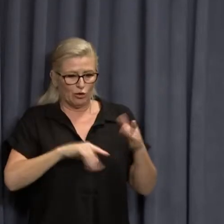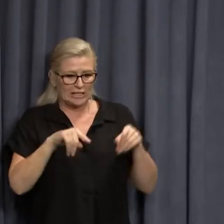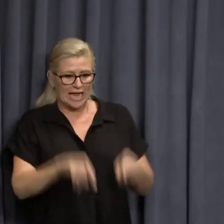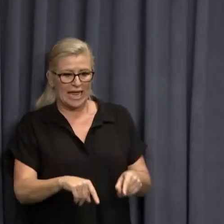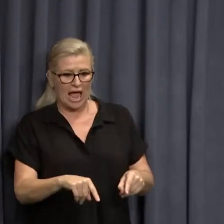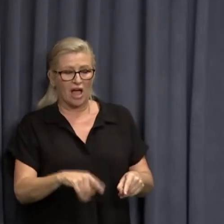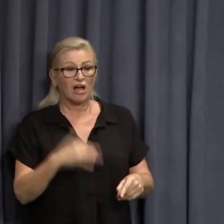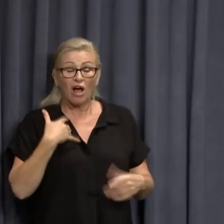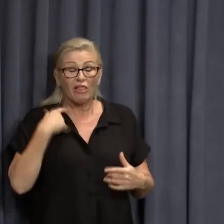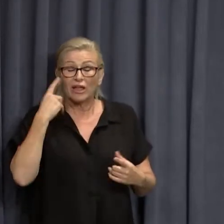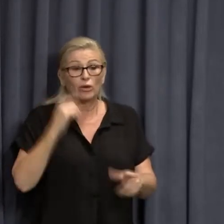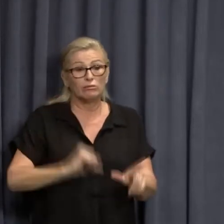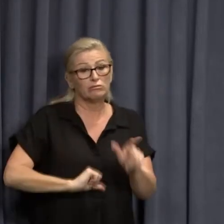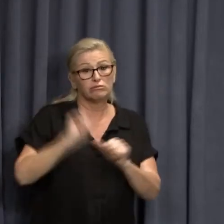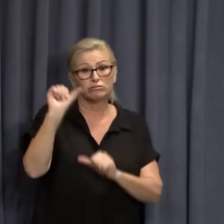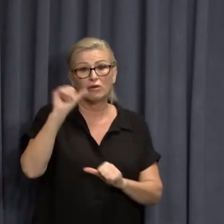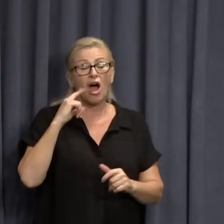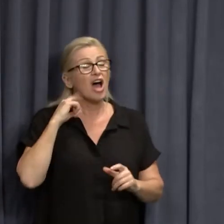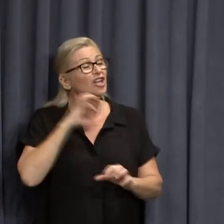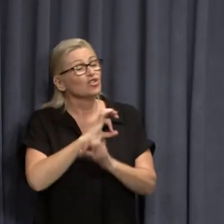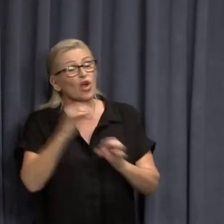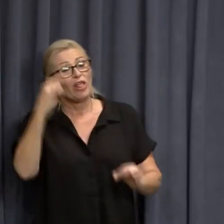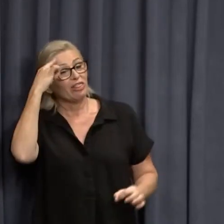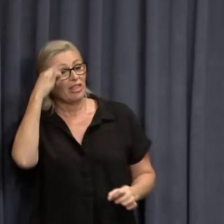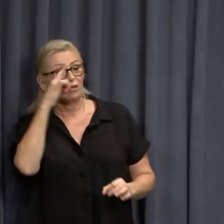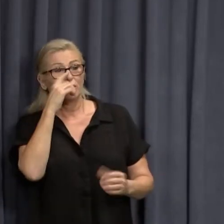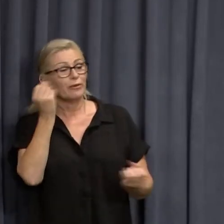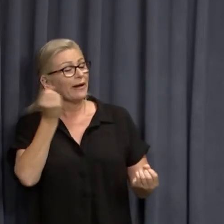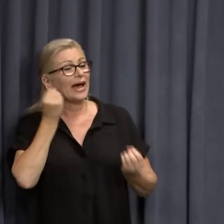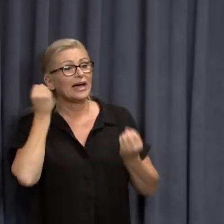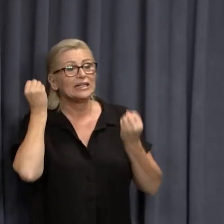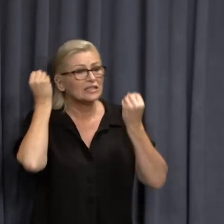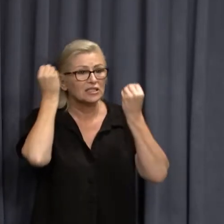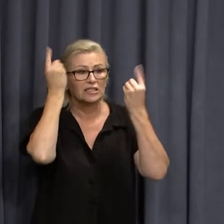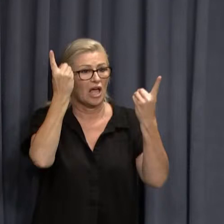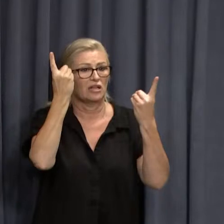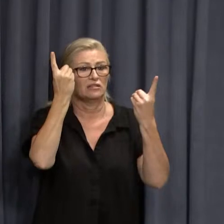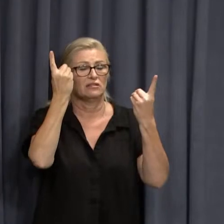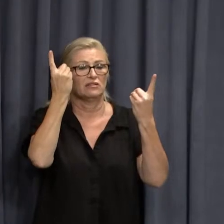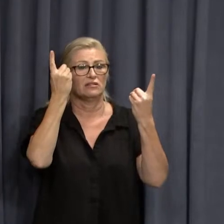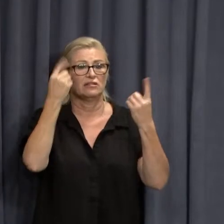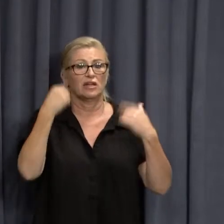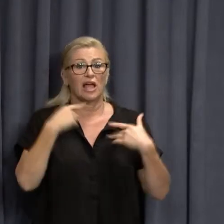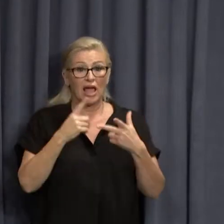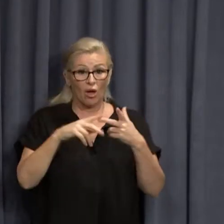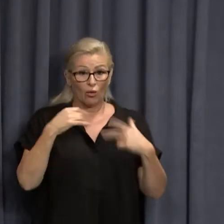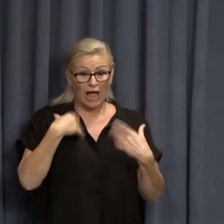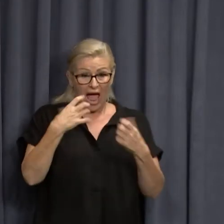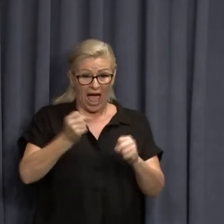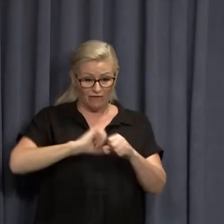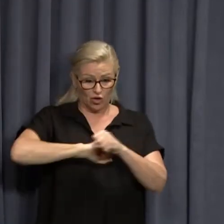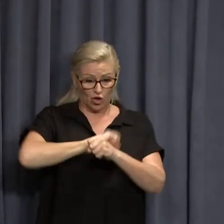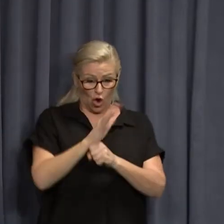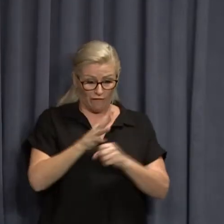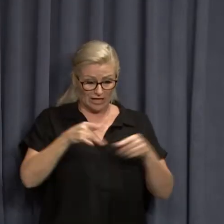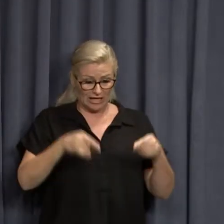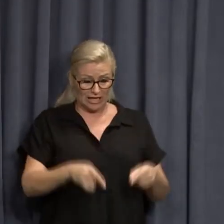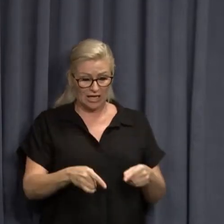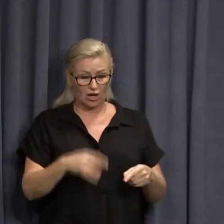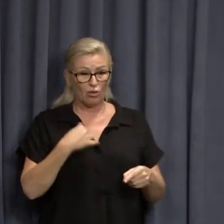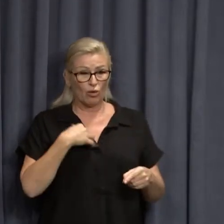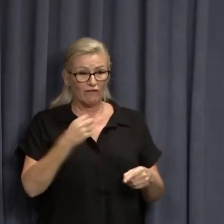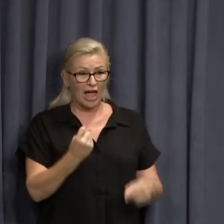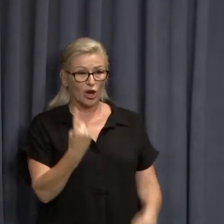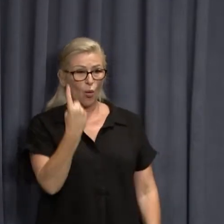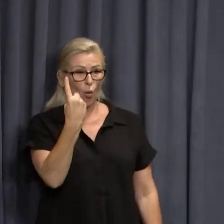as I said to you yesterday, I don't think this is well understood. Within Western Australia, having acquired the virus within Western Australia, we've had one